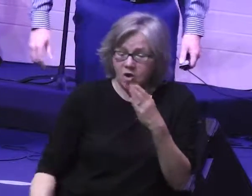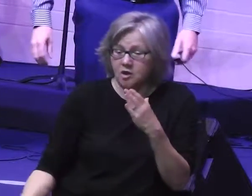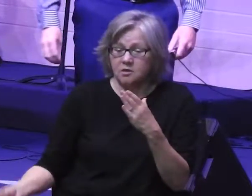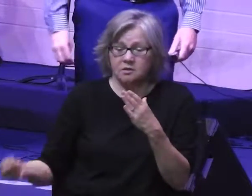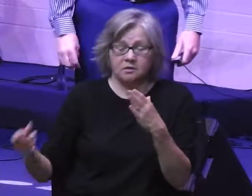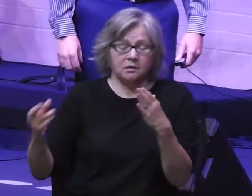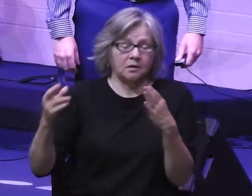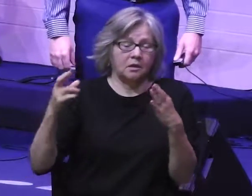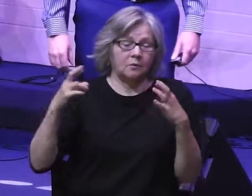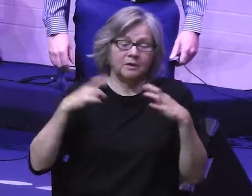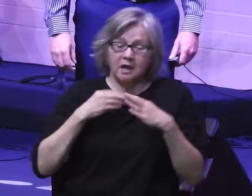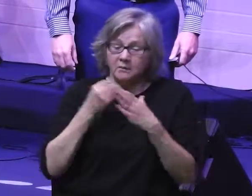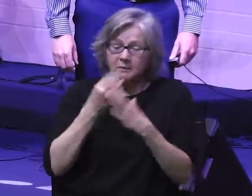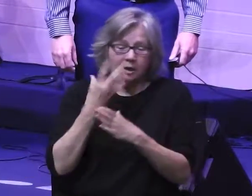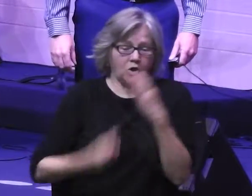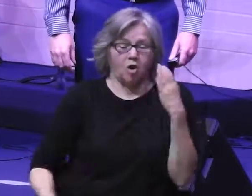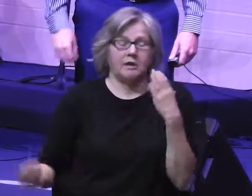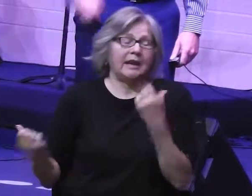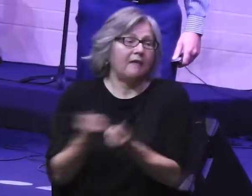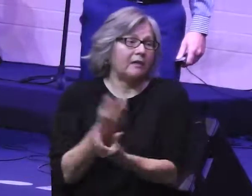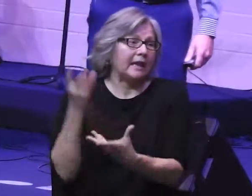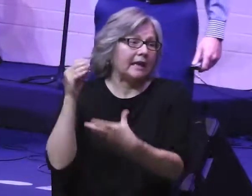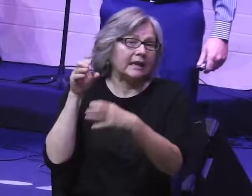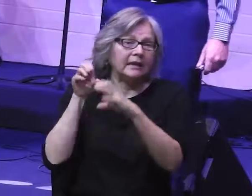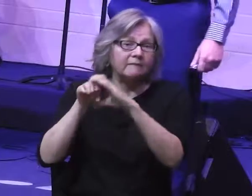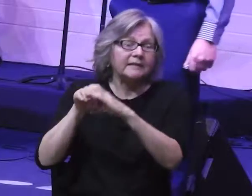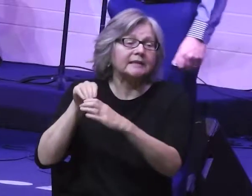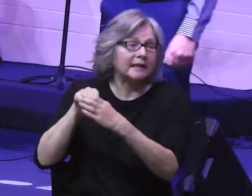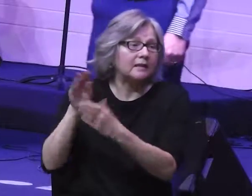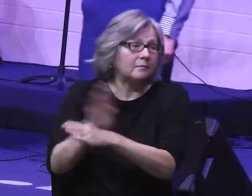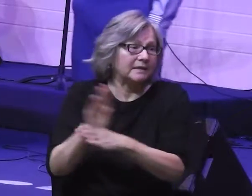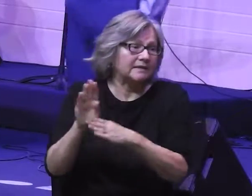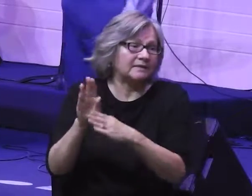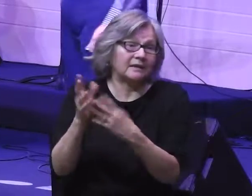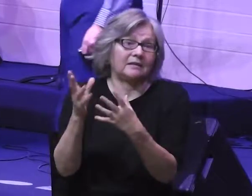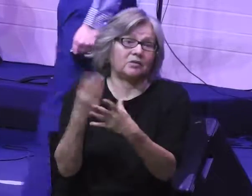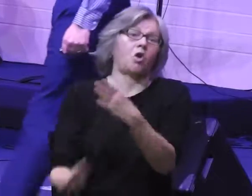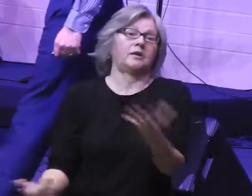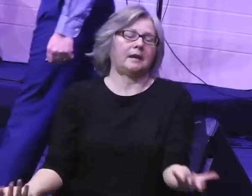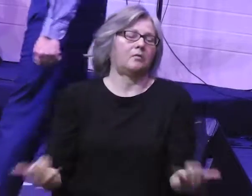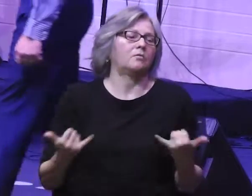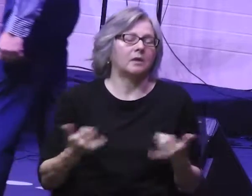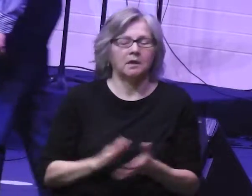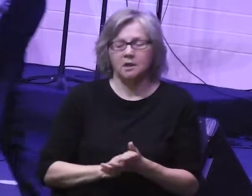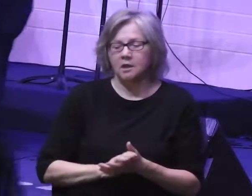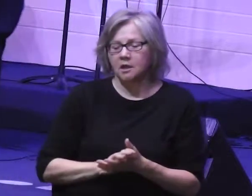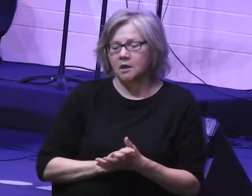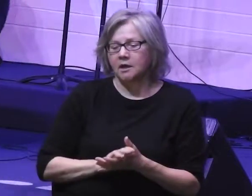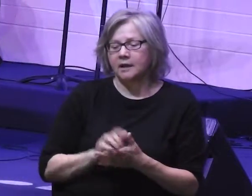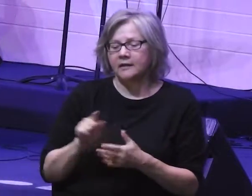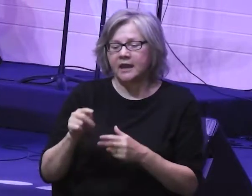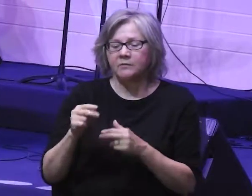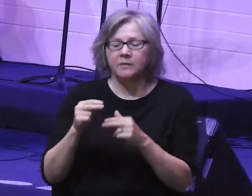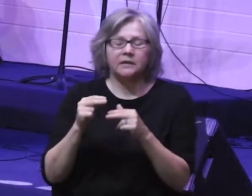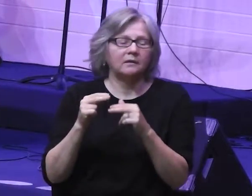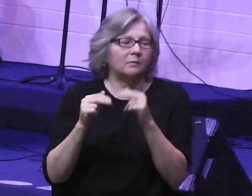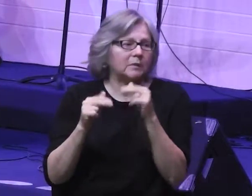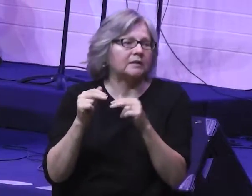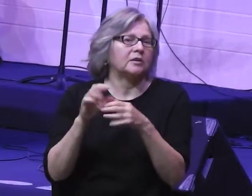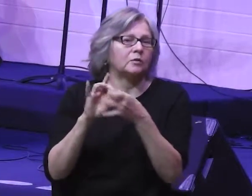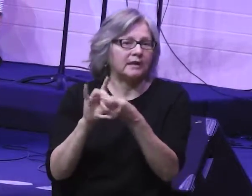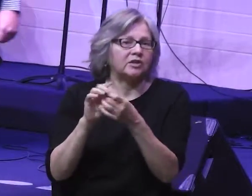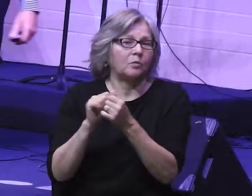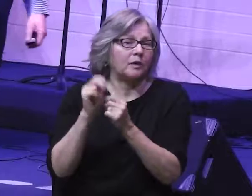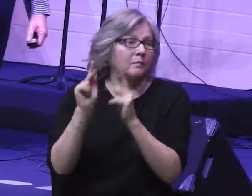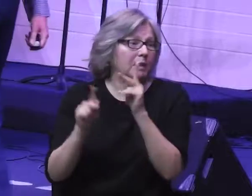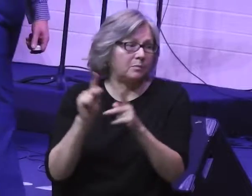invested in this business. Some of the people, the local people that they had been working with, that they've been building relationship with and